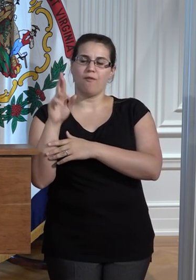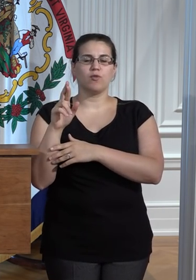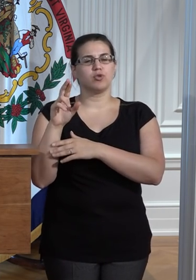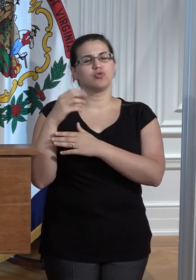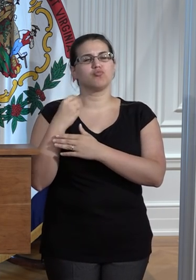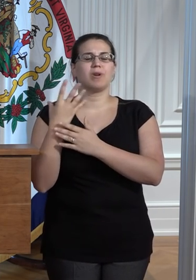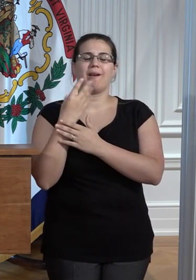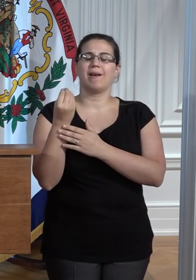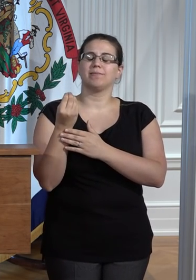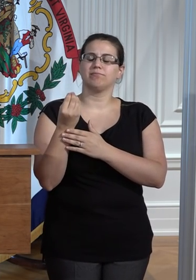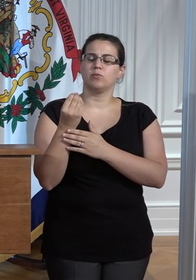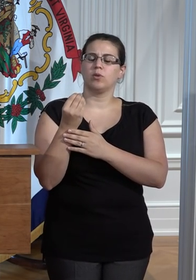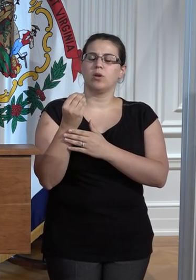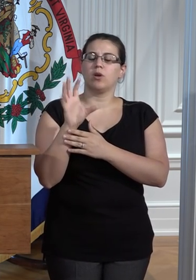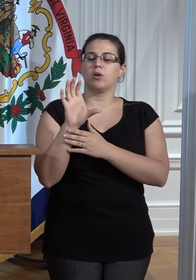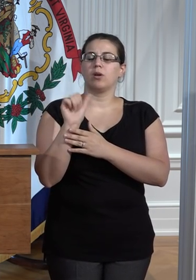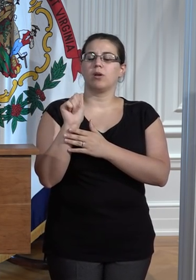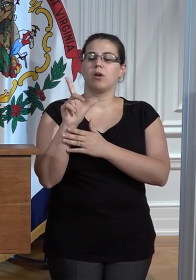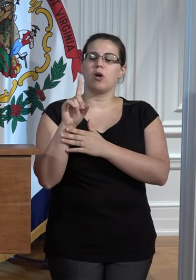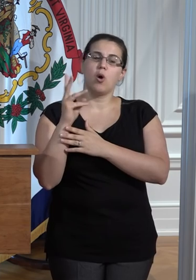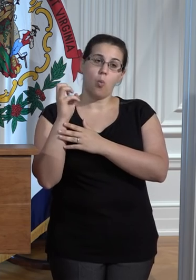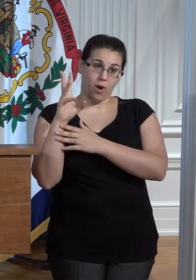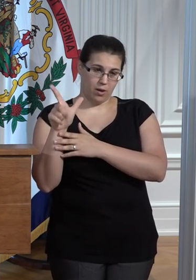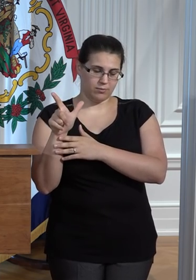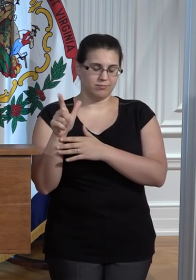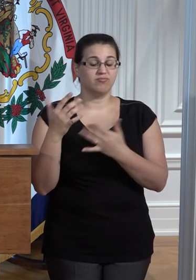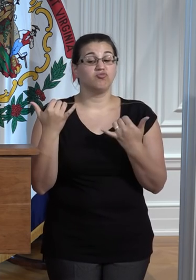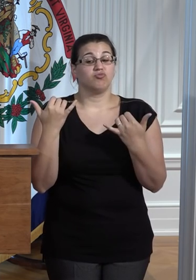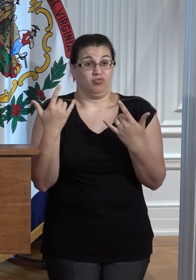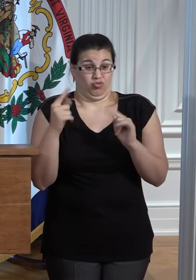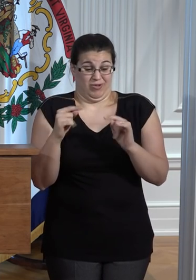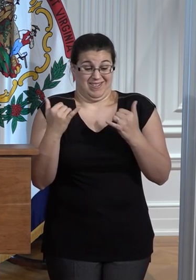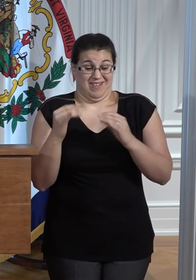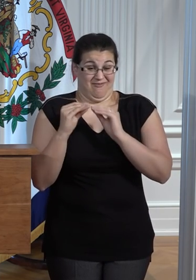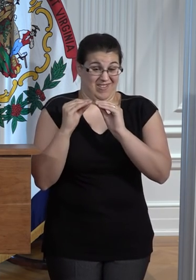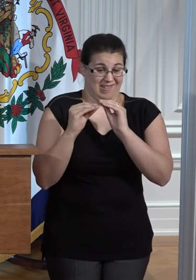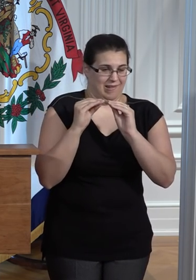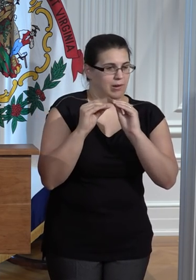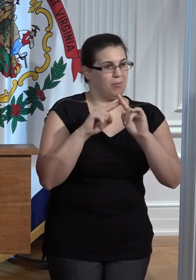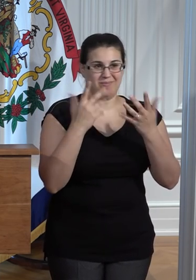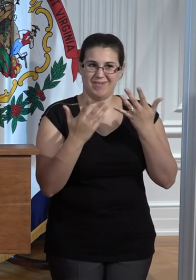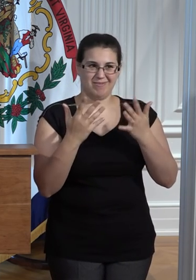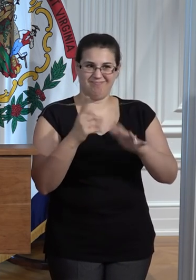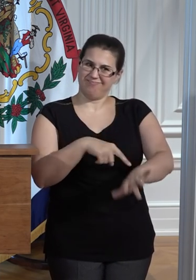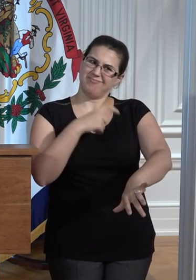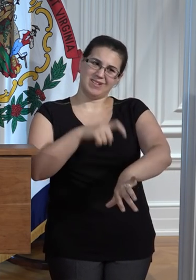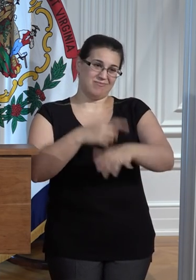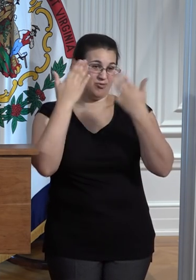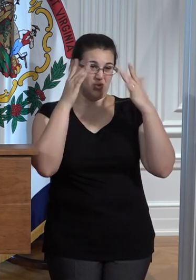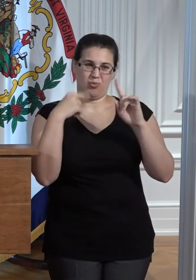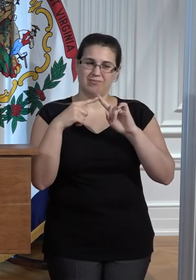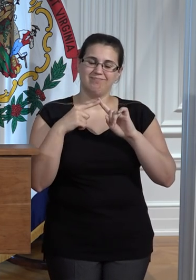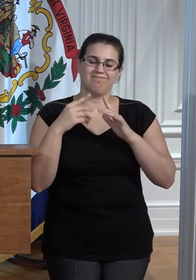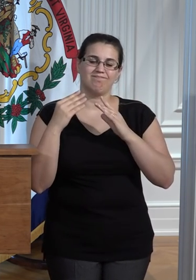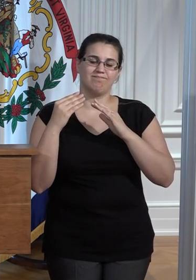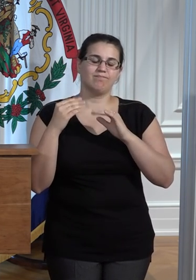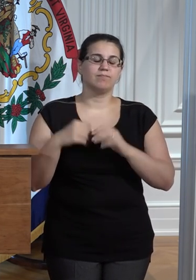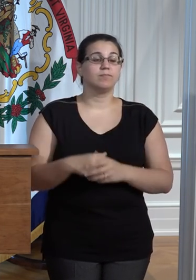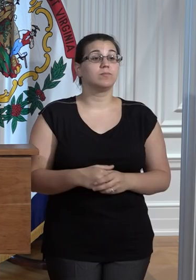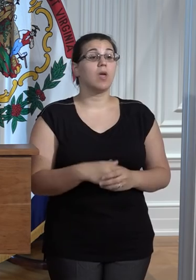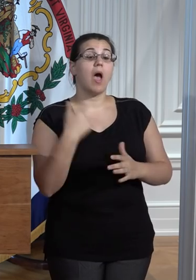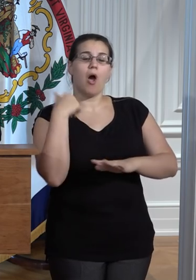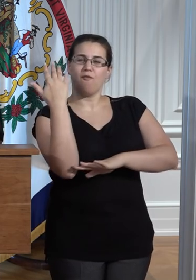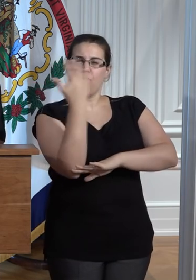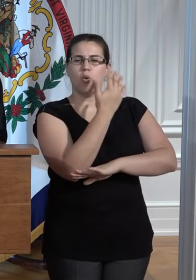affected. And they are working on the restoration, but it could take some time to have the gas back on. Our forestry division